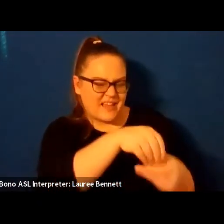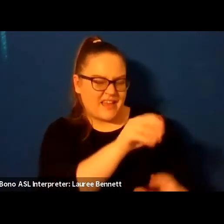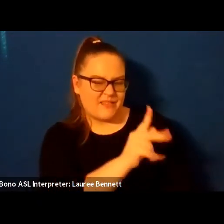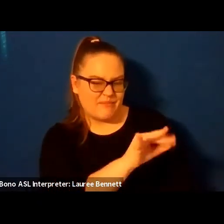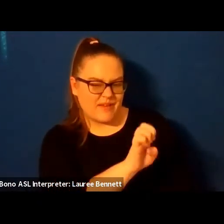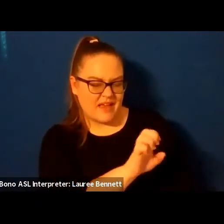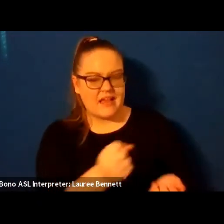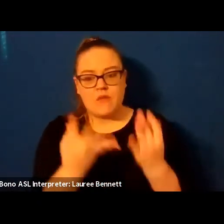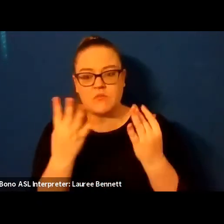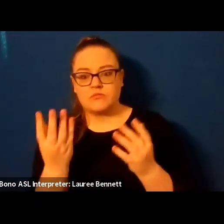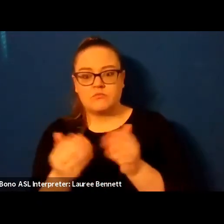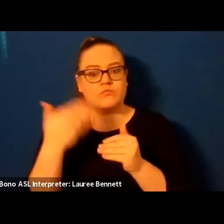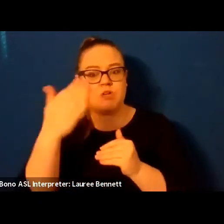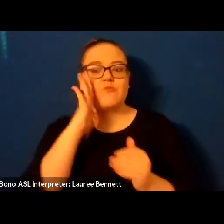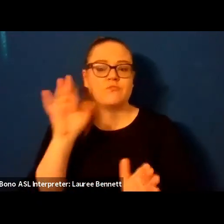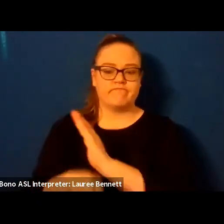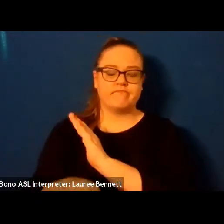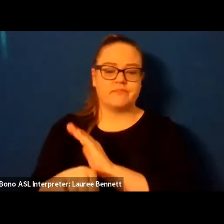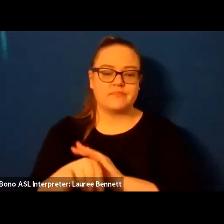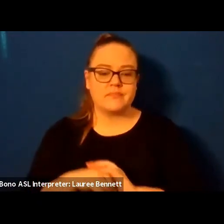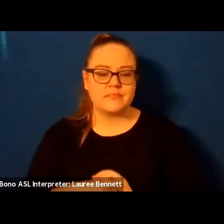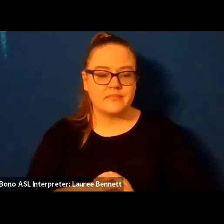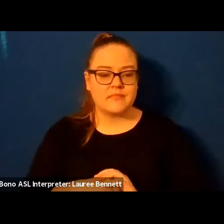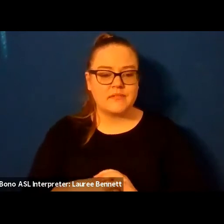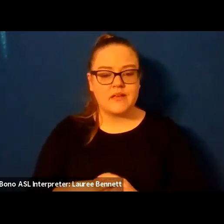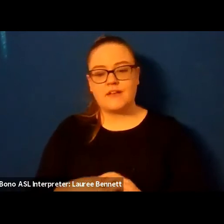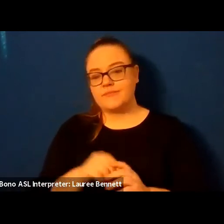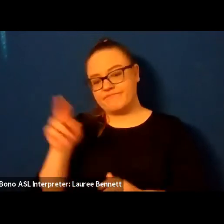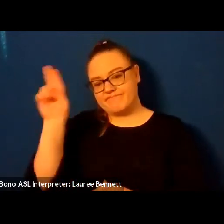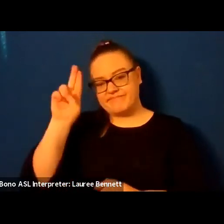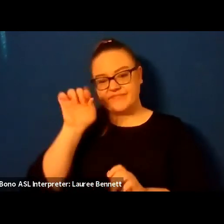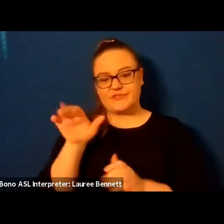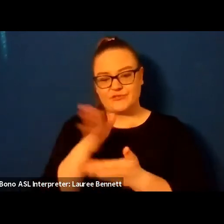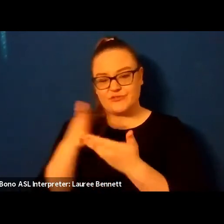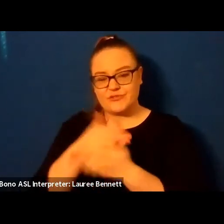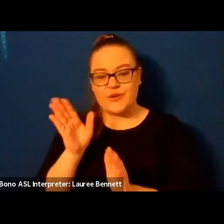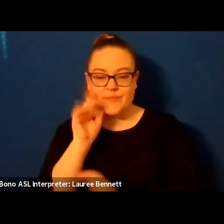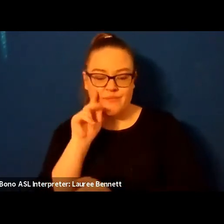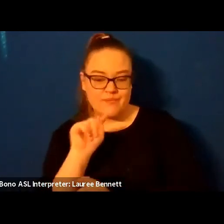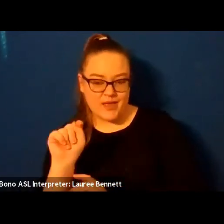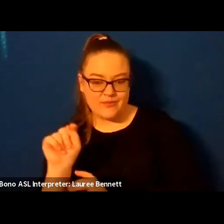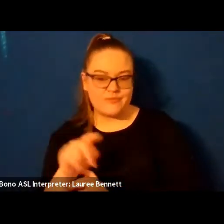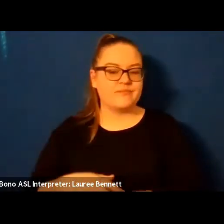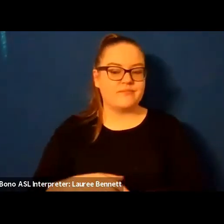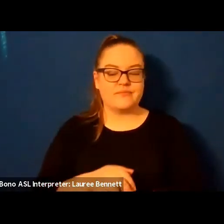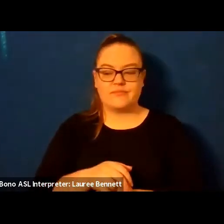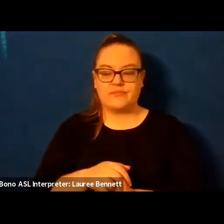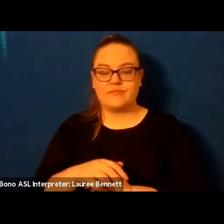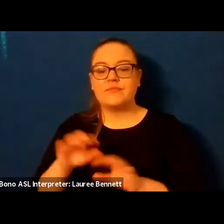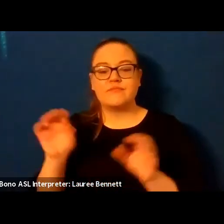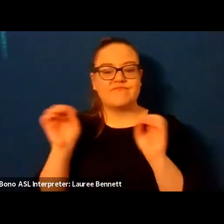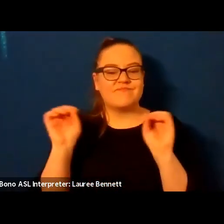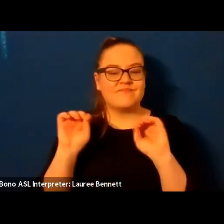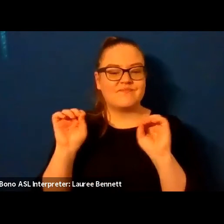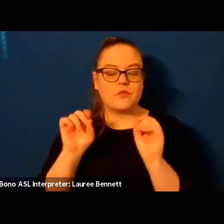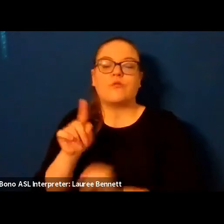uncles sharing one of the bedrooms and zero baths a summer cabin in another life i